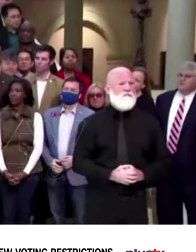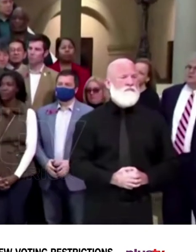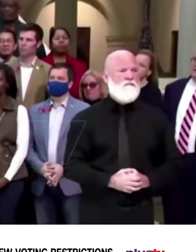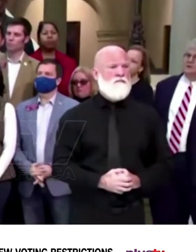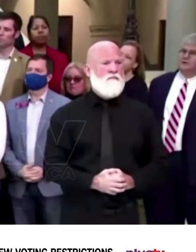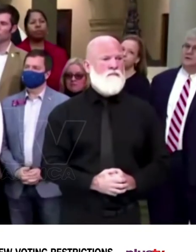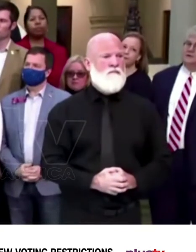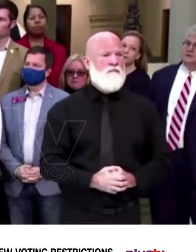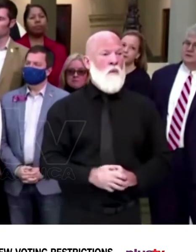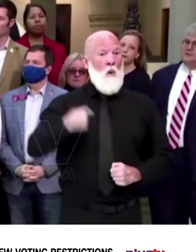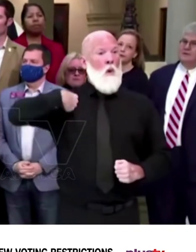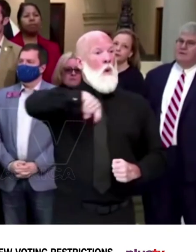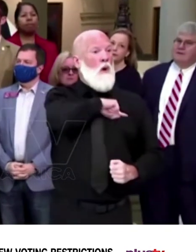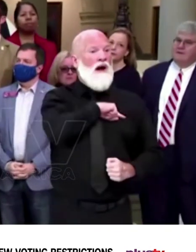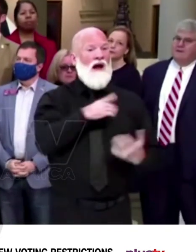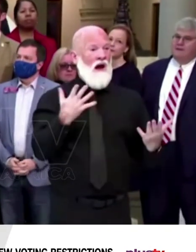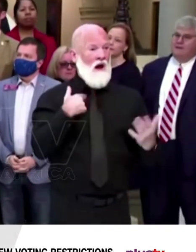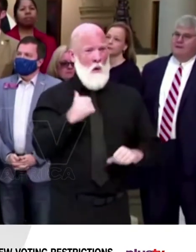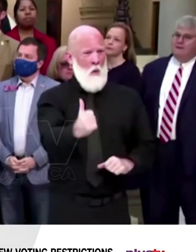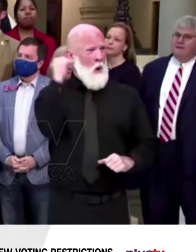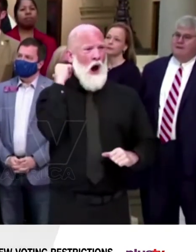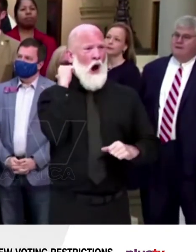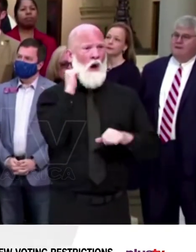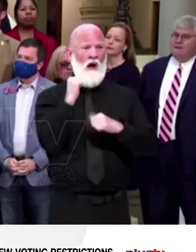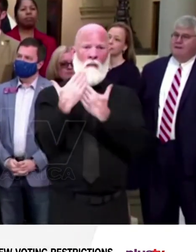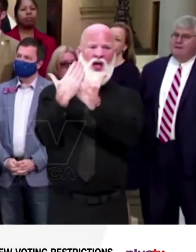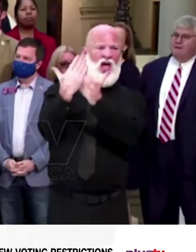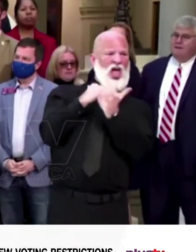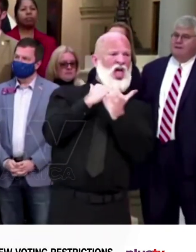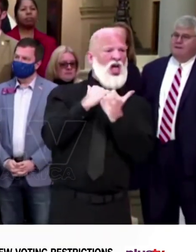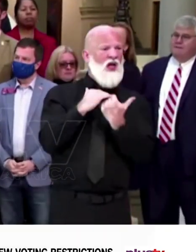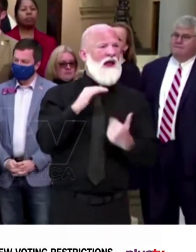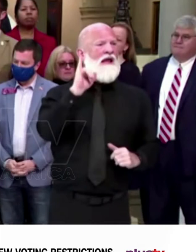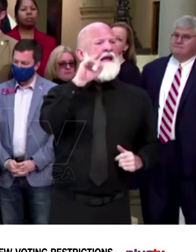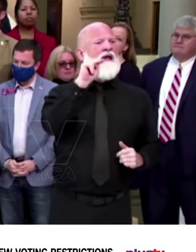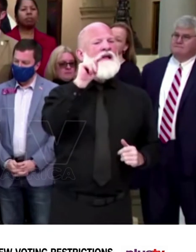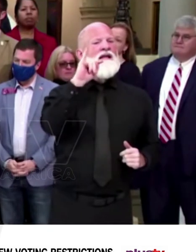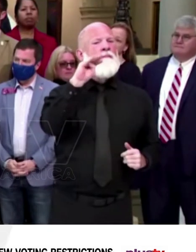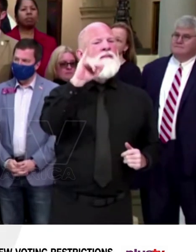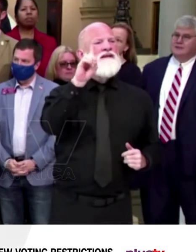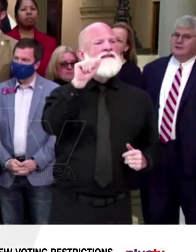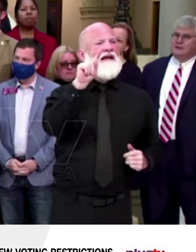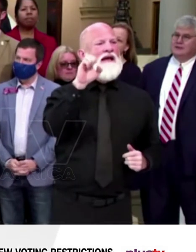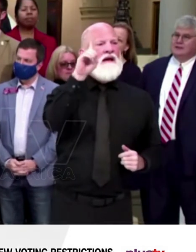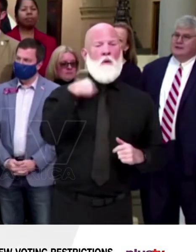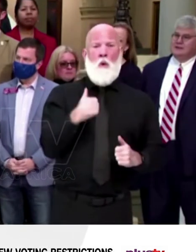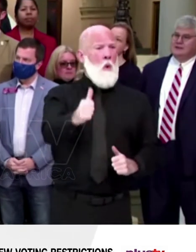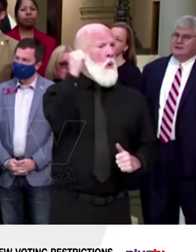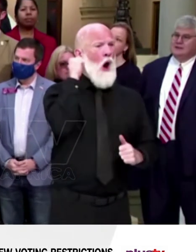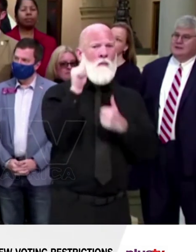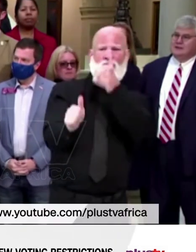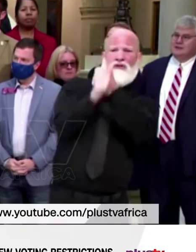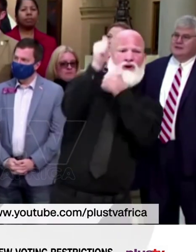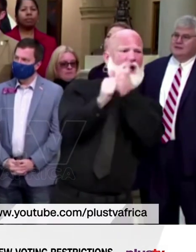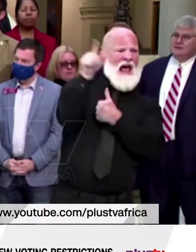We will not be intimidated, and we will also not be silenced. Major League Baseball,